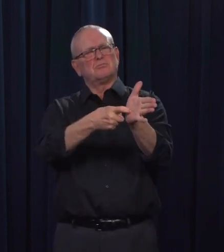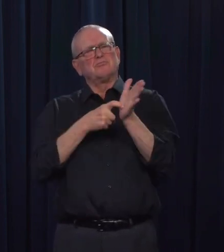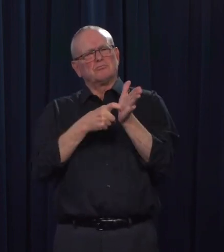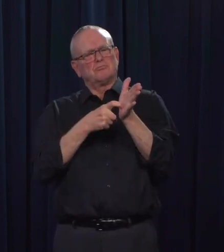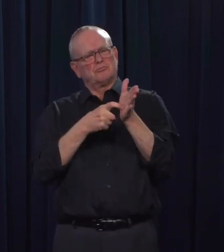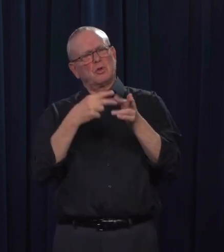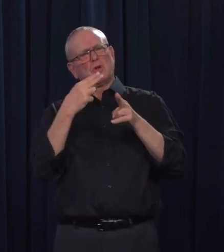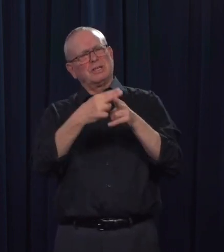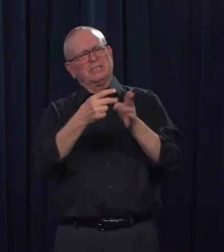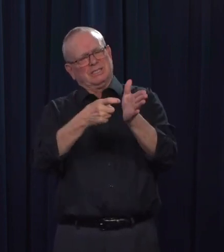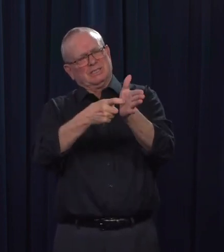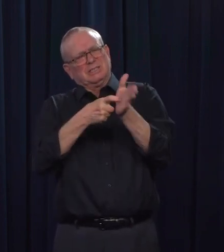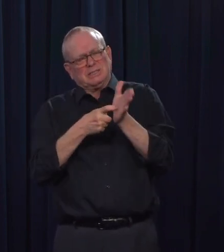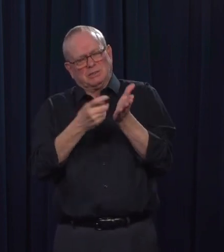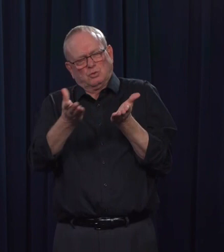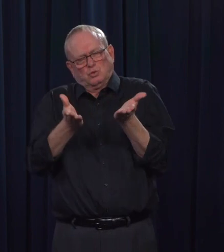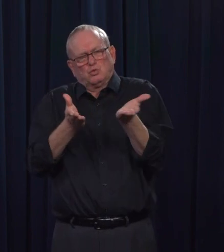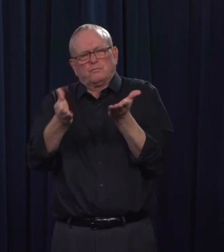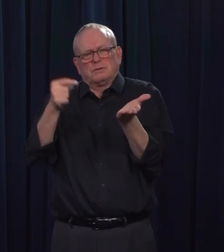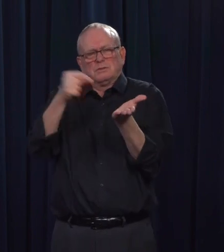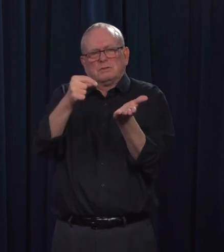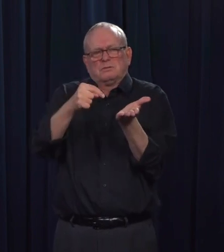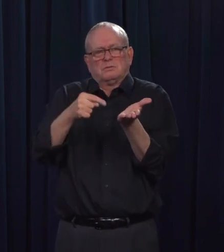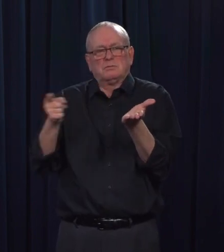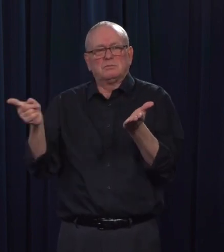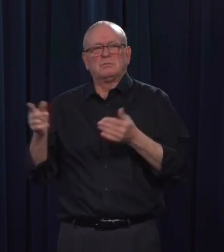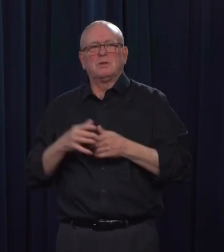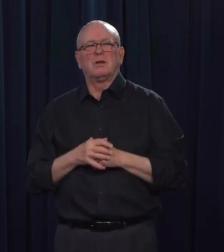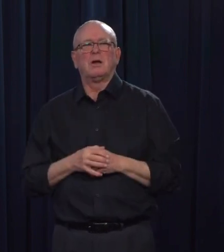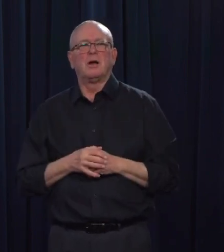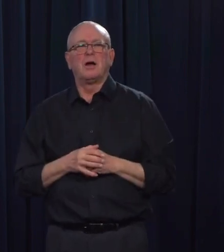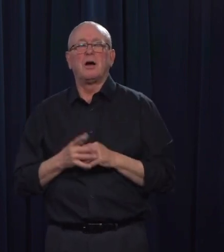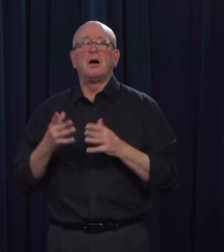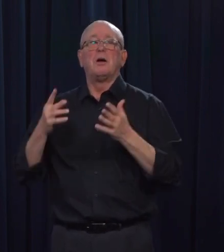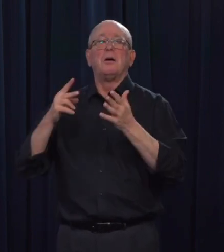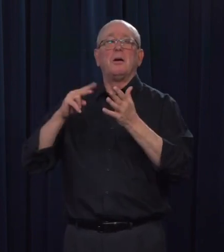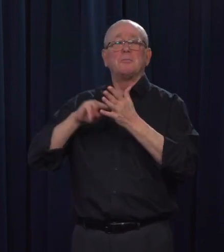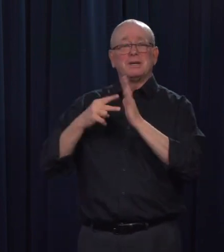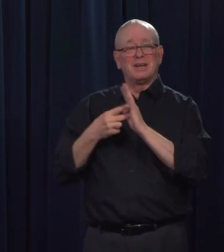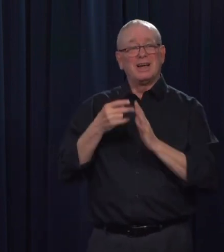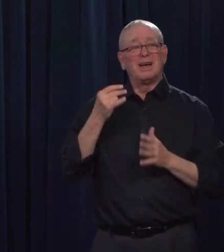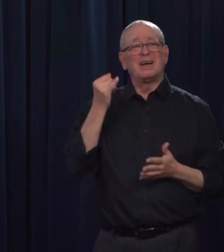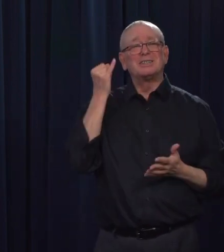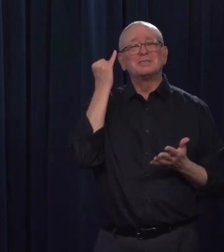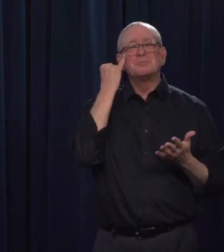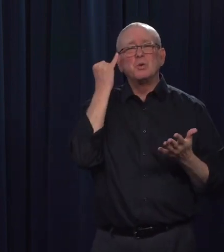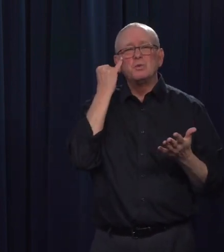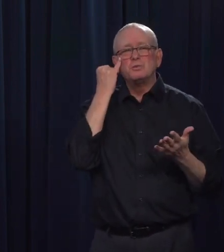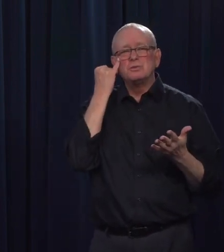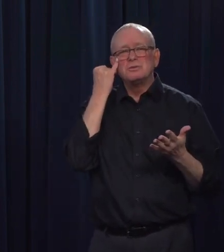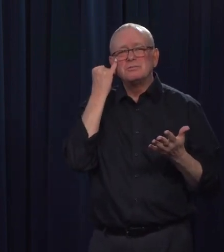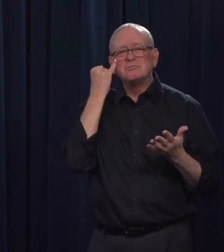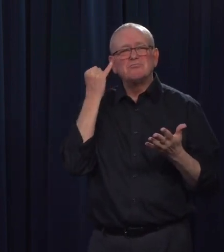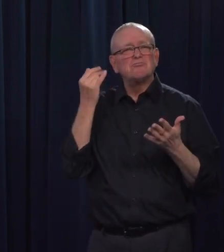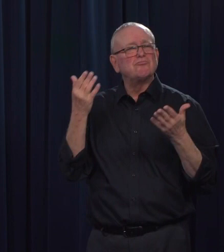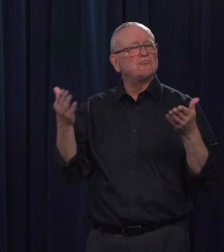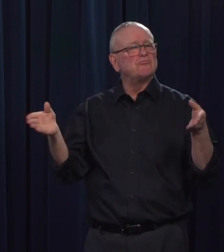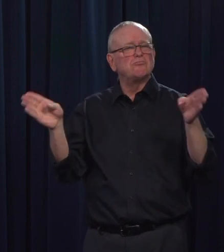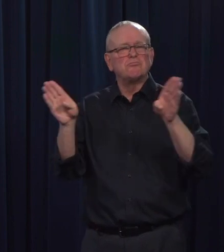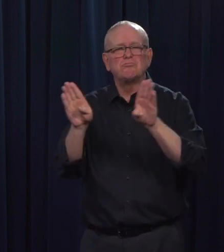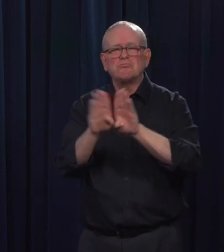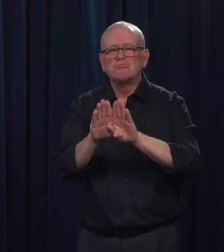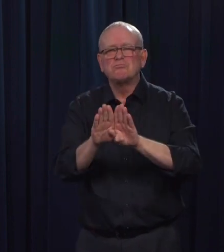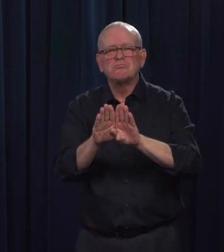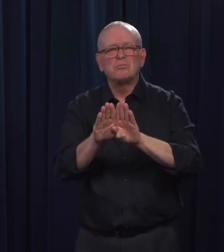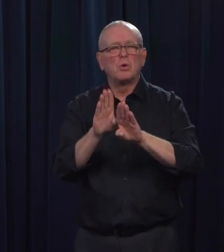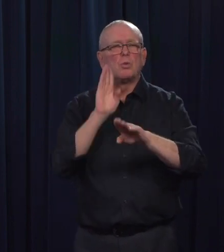broader economic effects that would, that would ripple through, through society. So that's obviously food being the, being so essential that